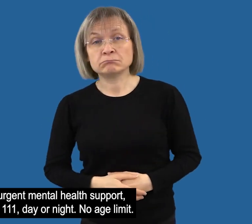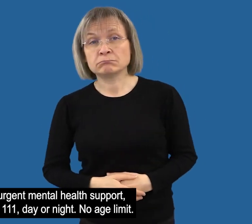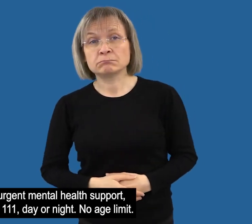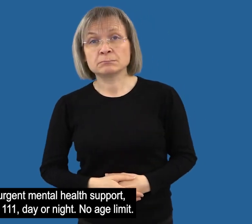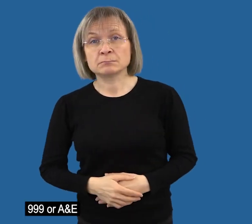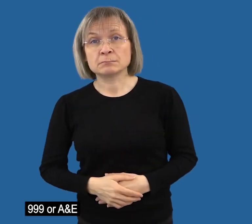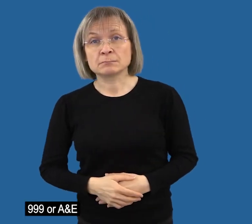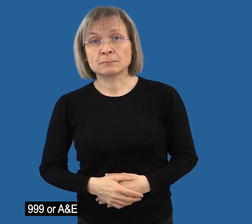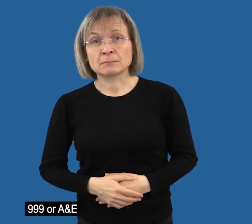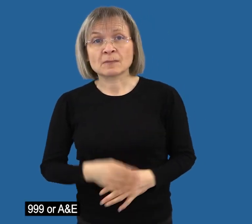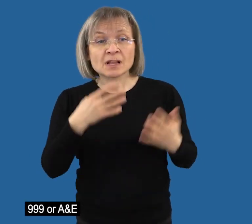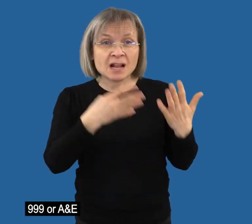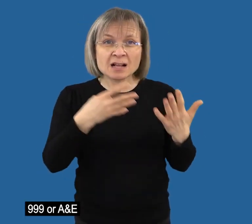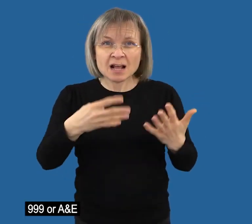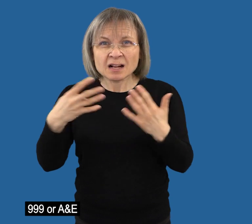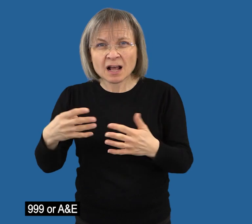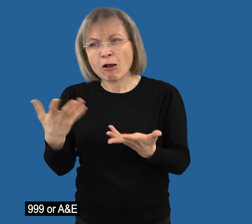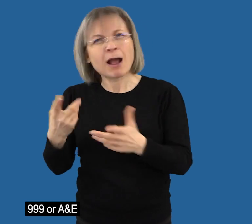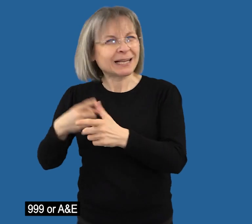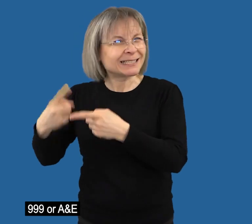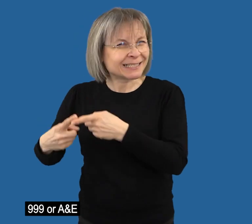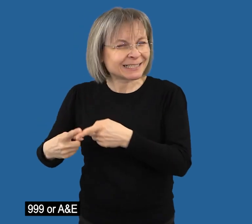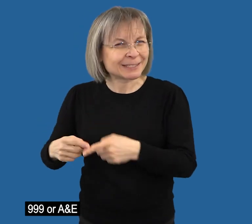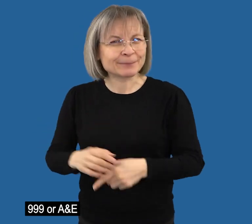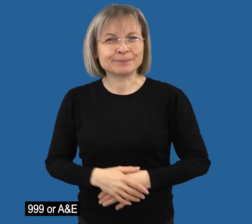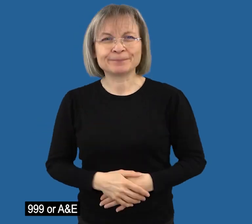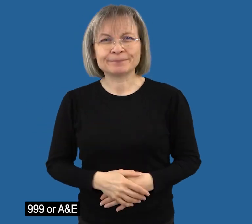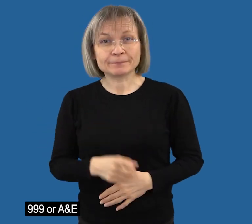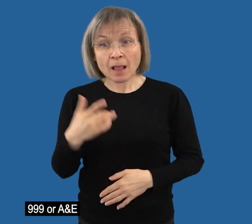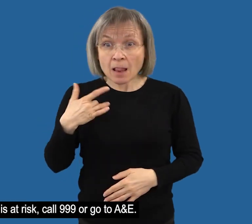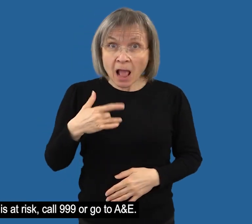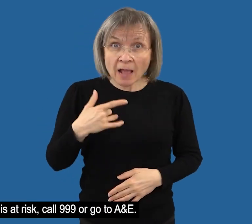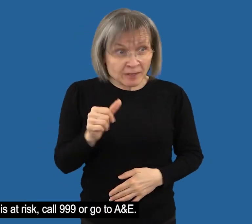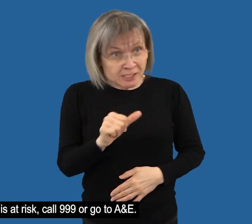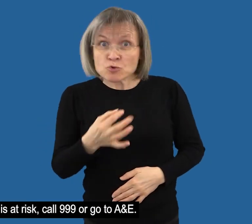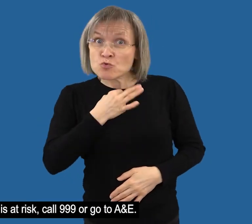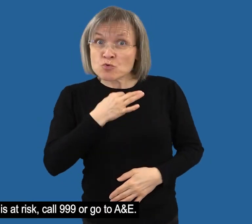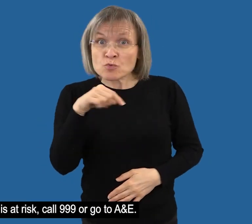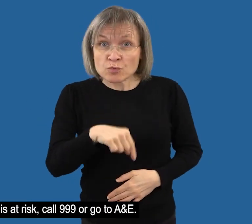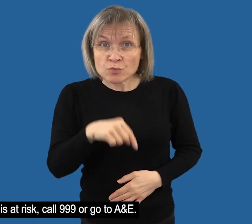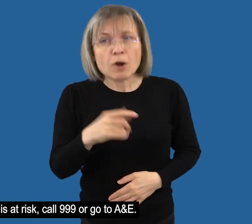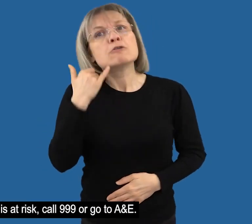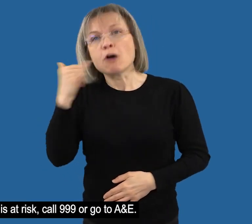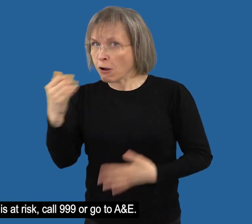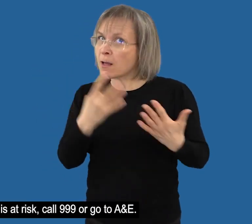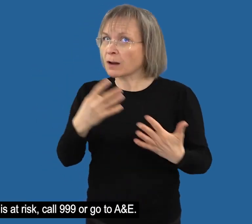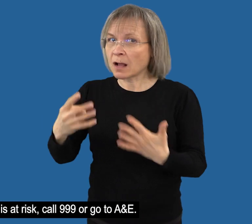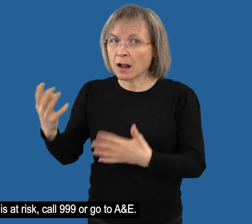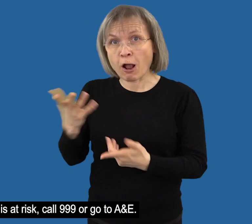limit No limit age limit 999 or A&E If a life is at risk, call 999